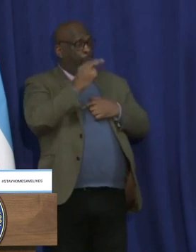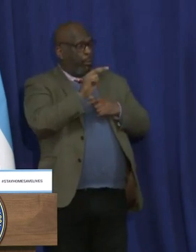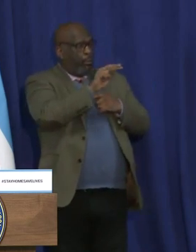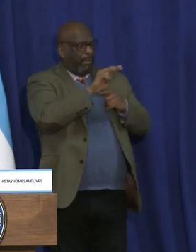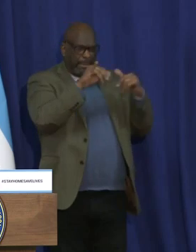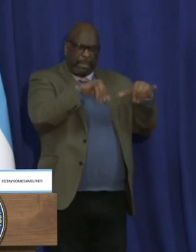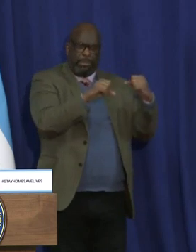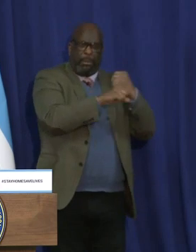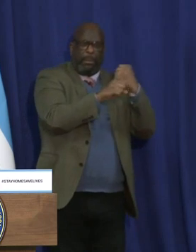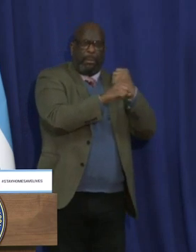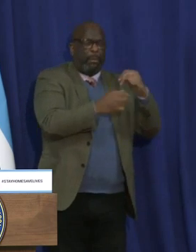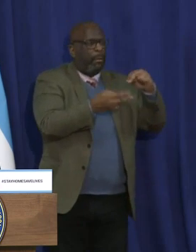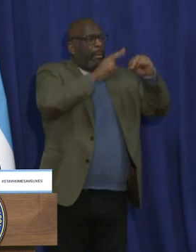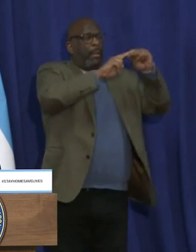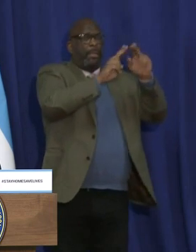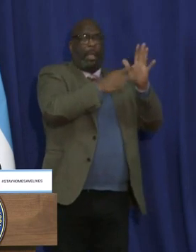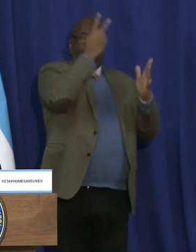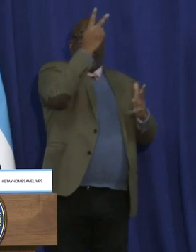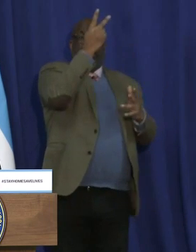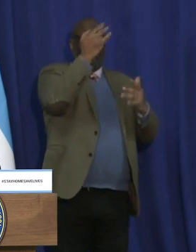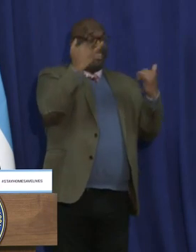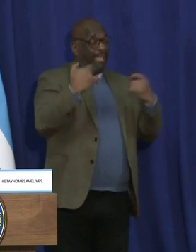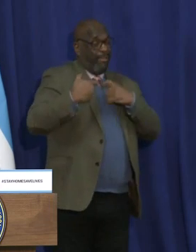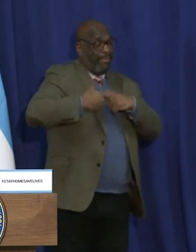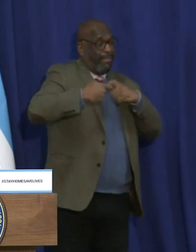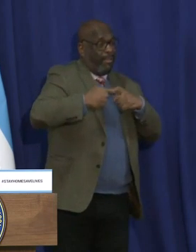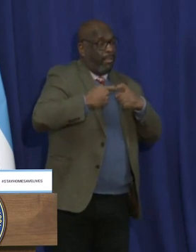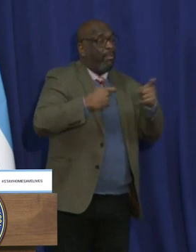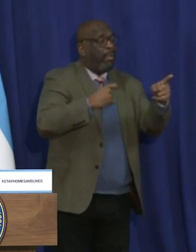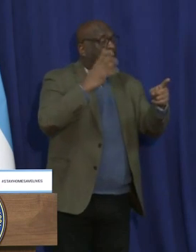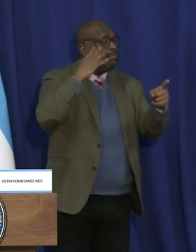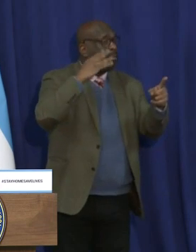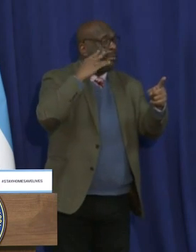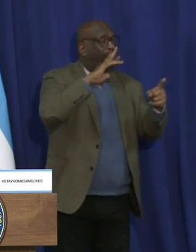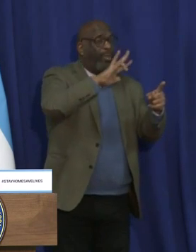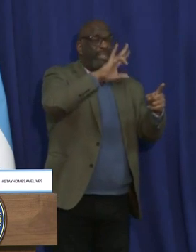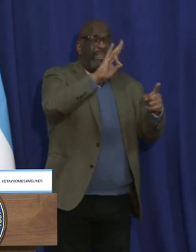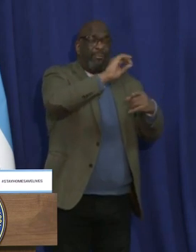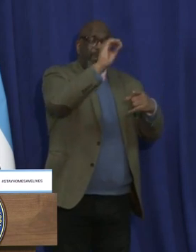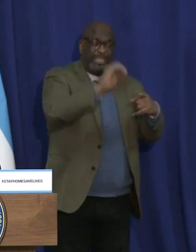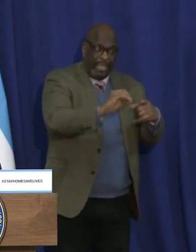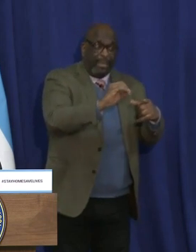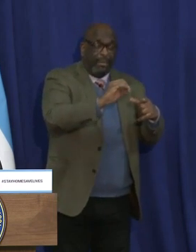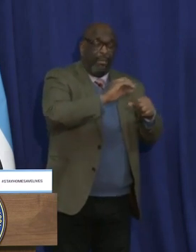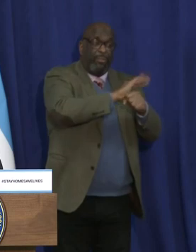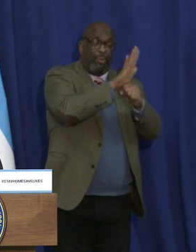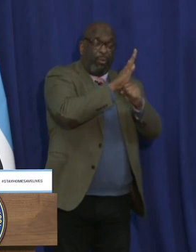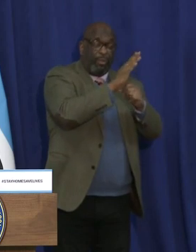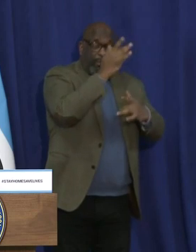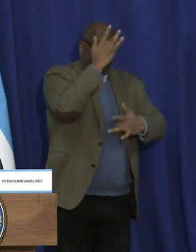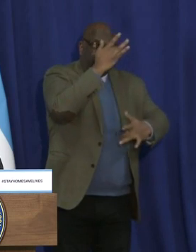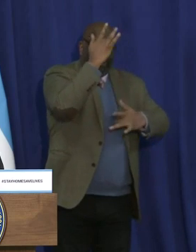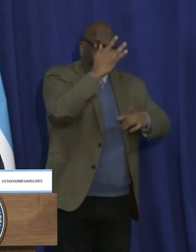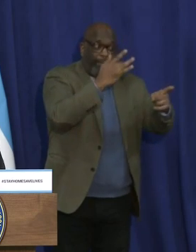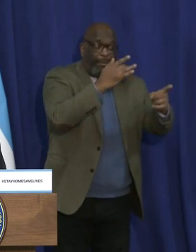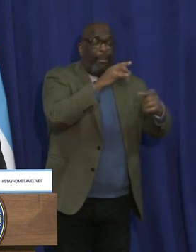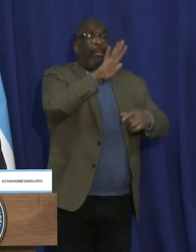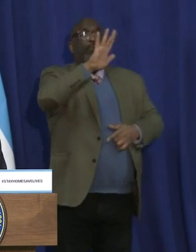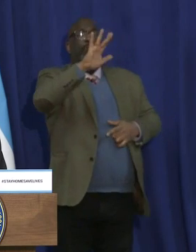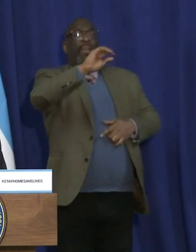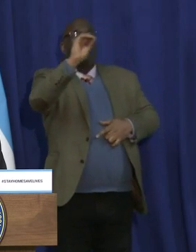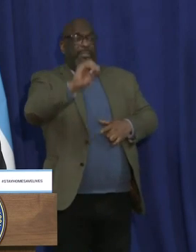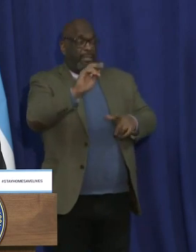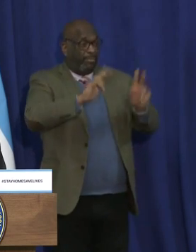doubled, with Latinx individuals now accounting for 37% of Chicago's COVID-19 cases and 25